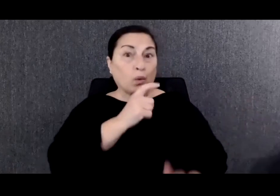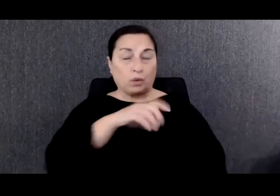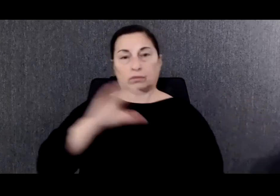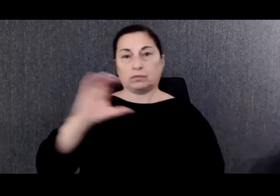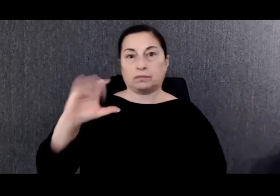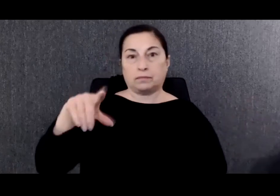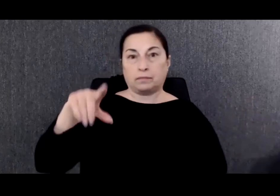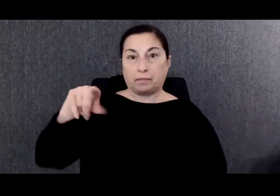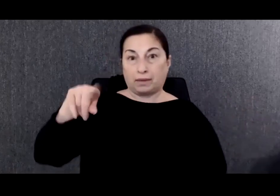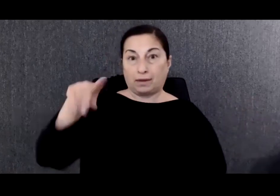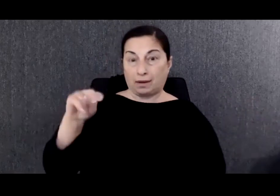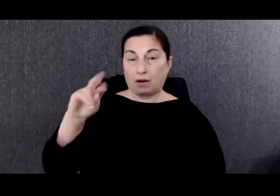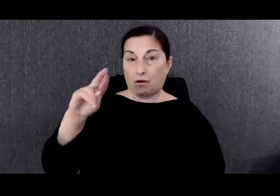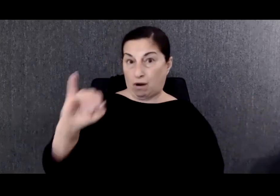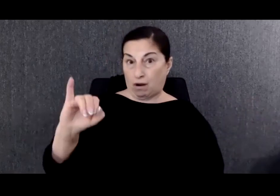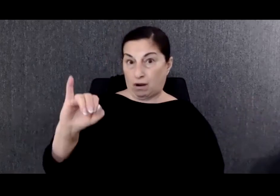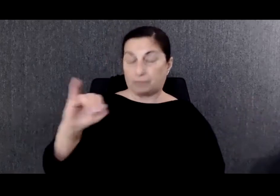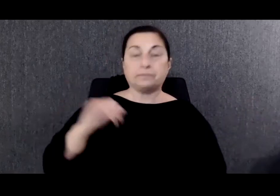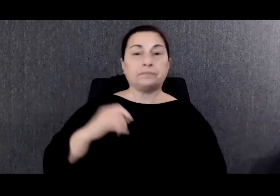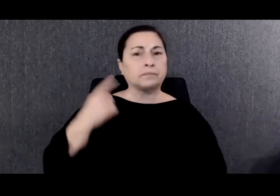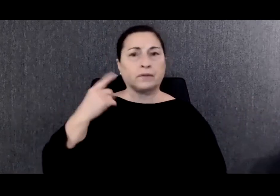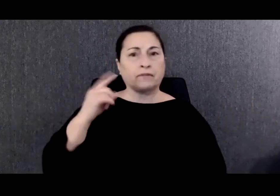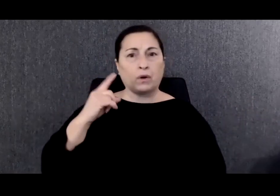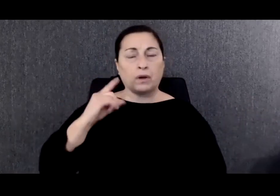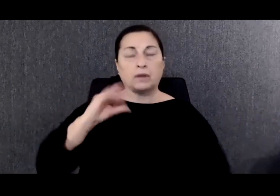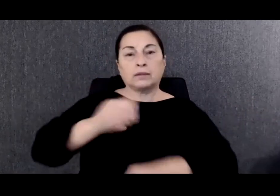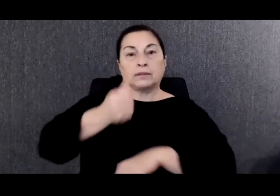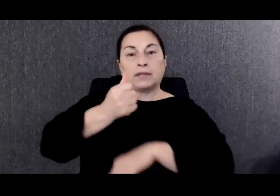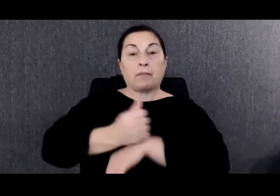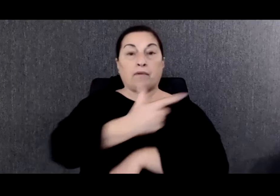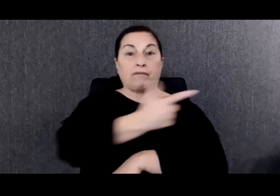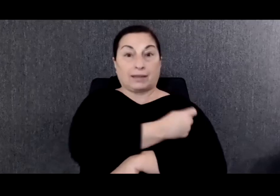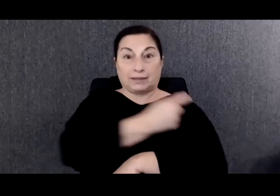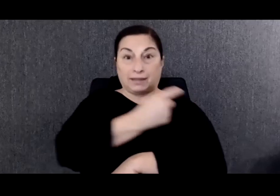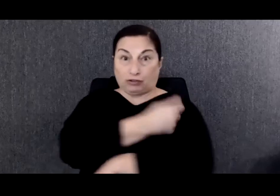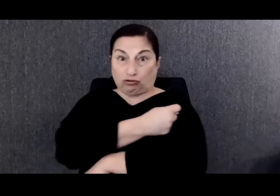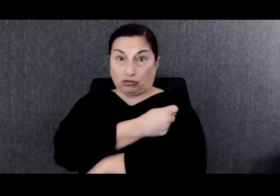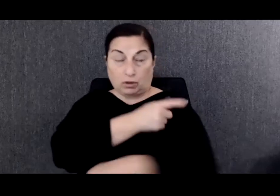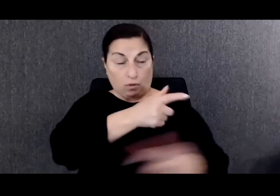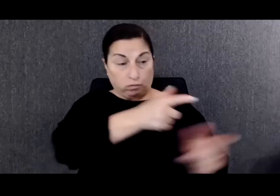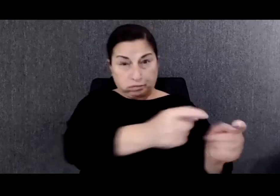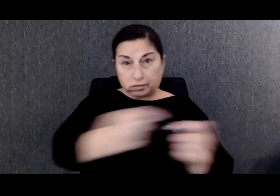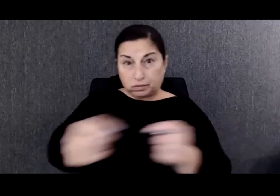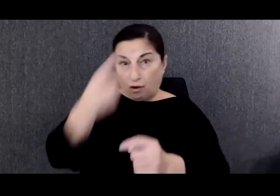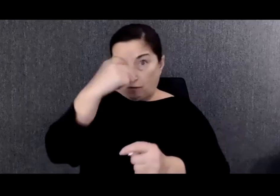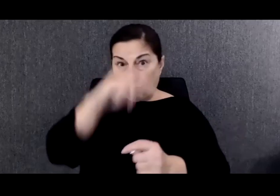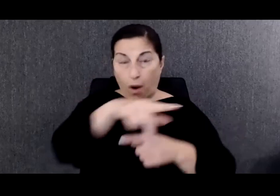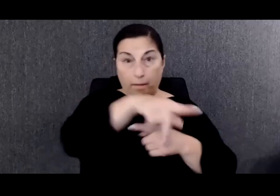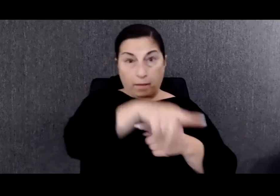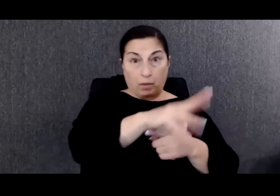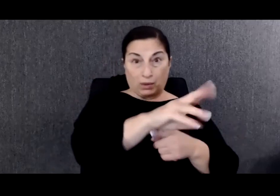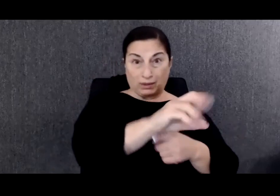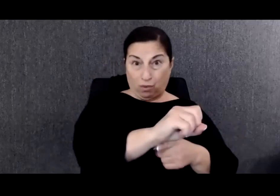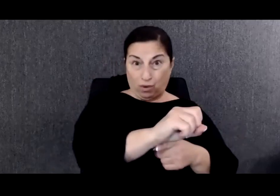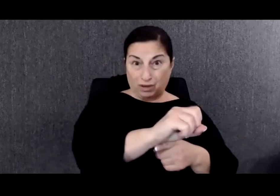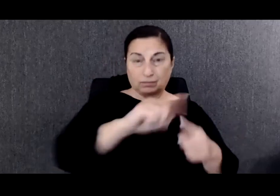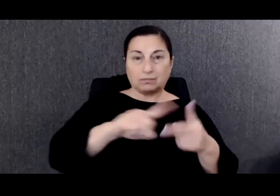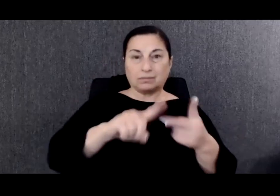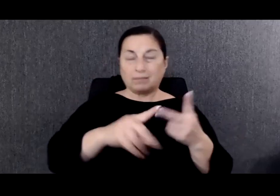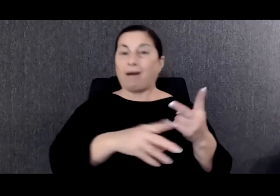to set up vaccinations for both the people we support and staff.